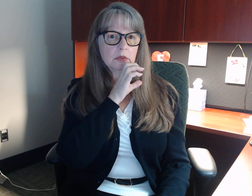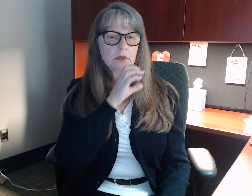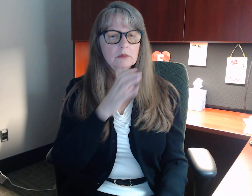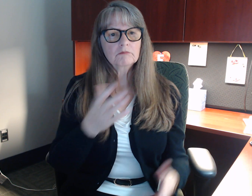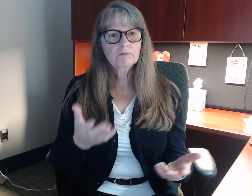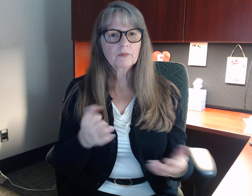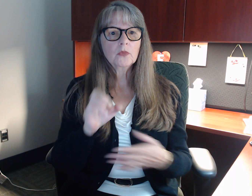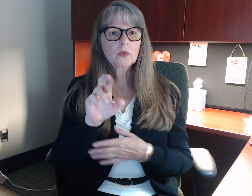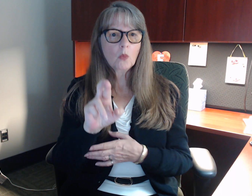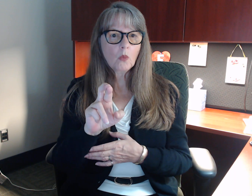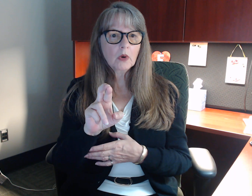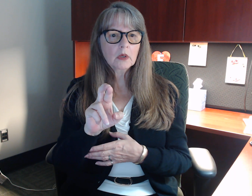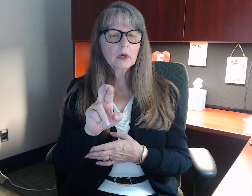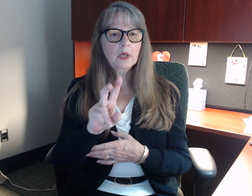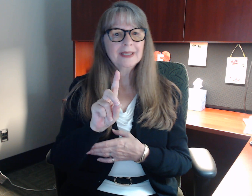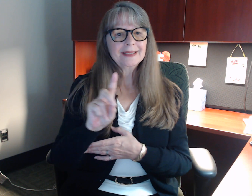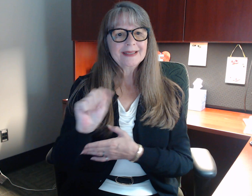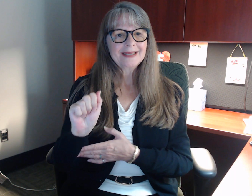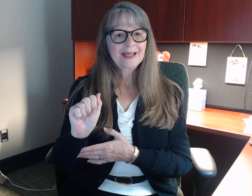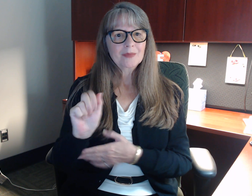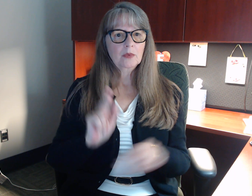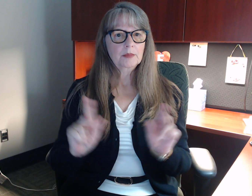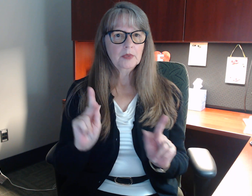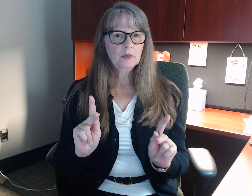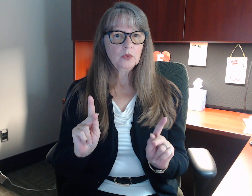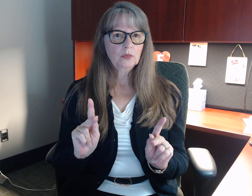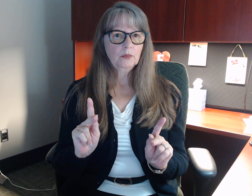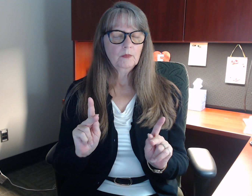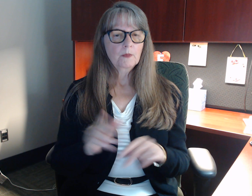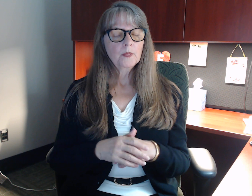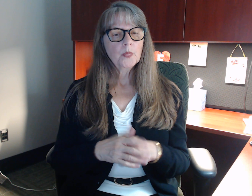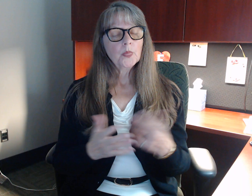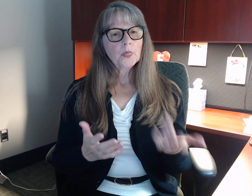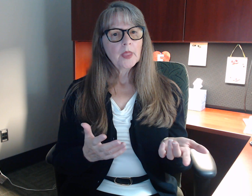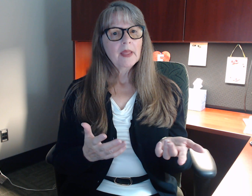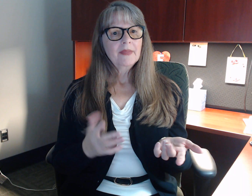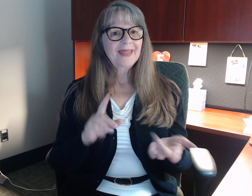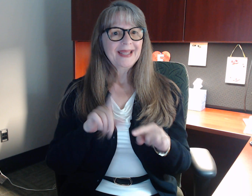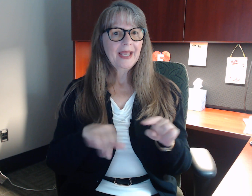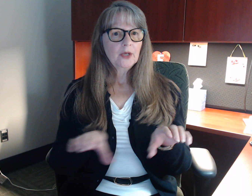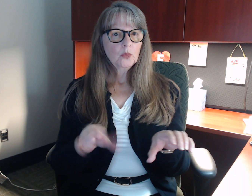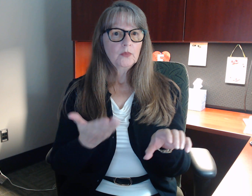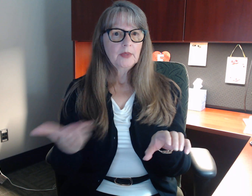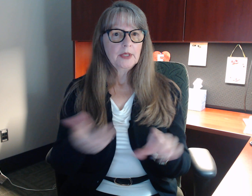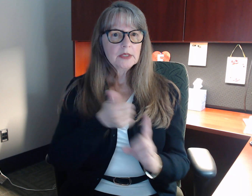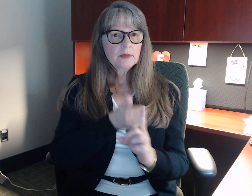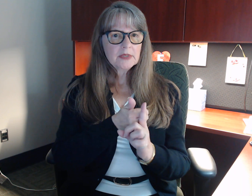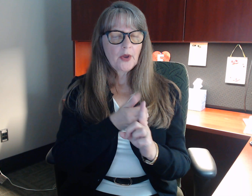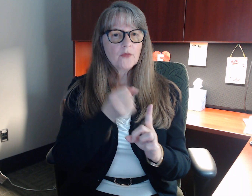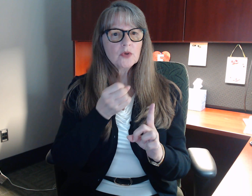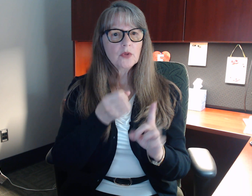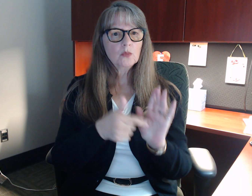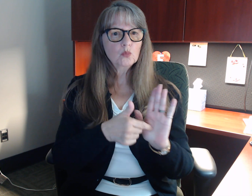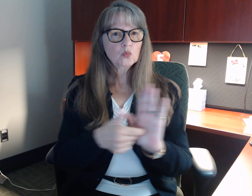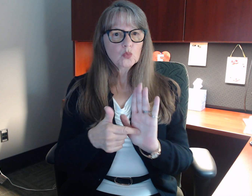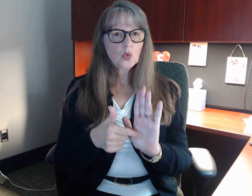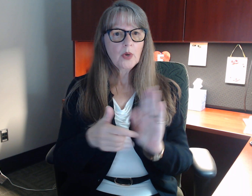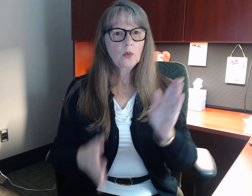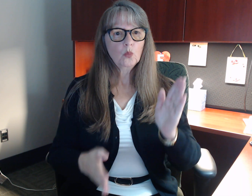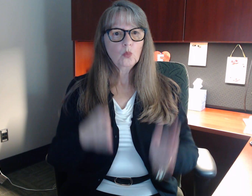and it's like she just wanted to run away and then I tell her and then she'll get mad at me. Well you know you need to know how to do